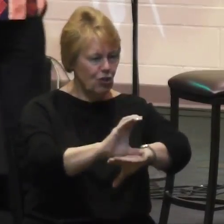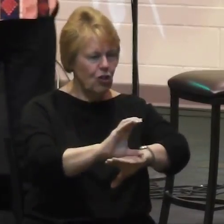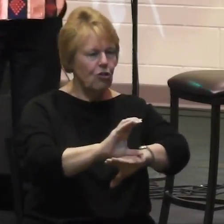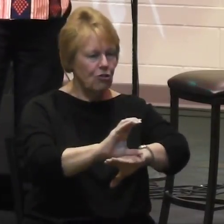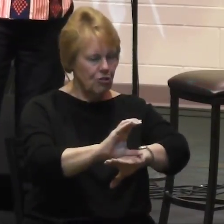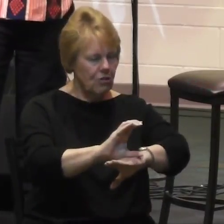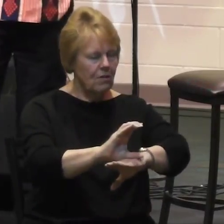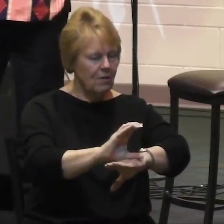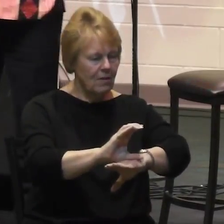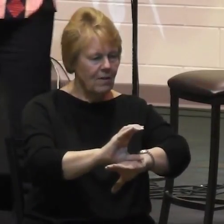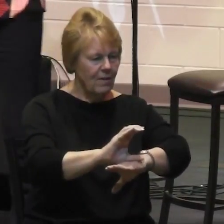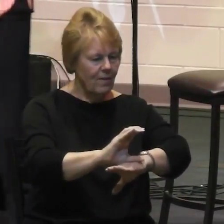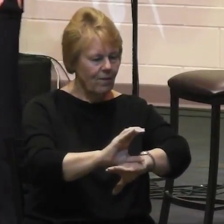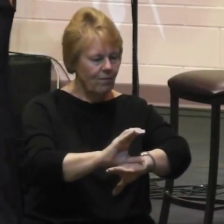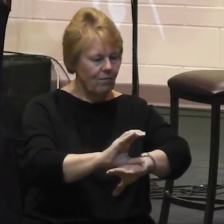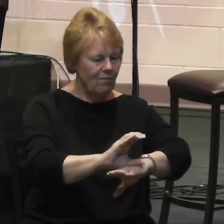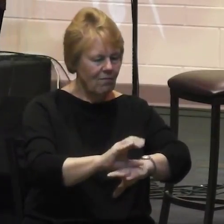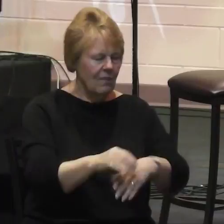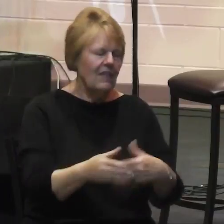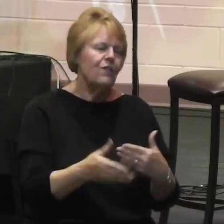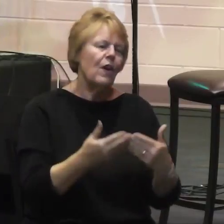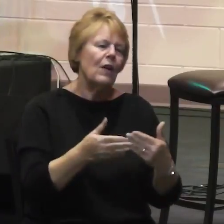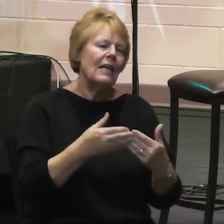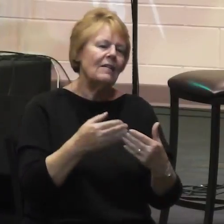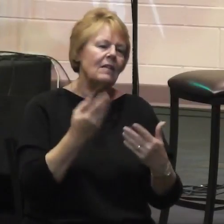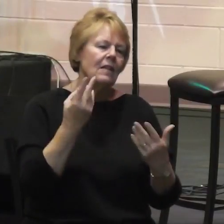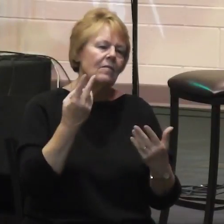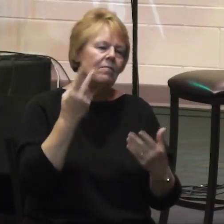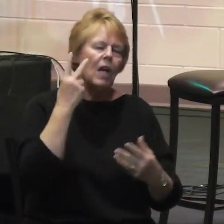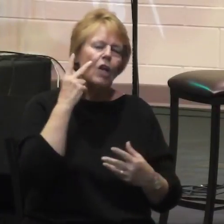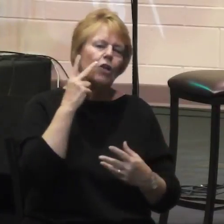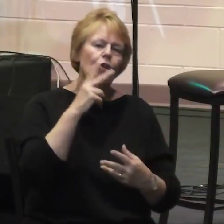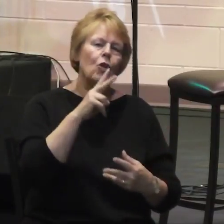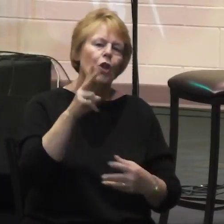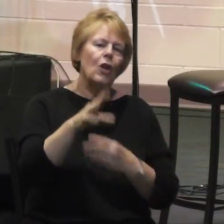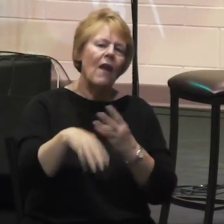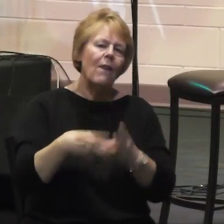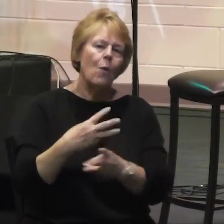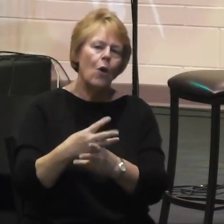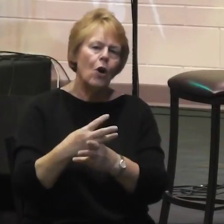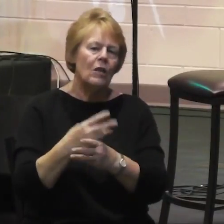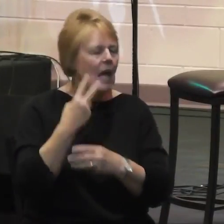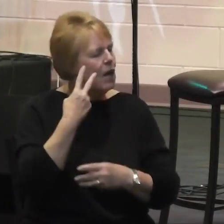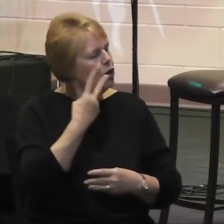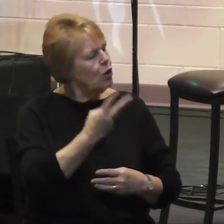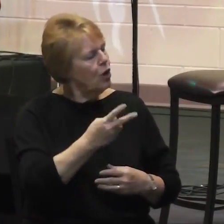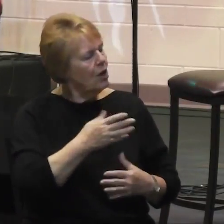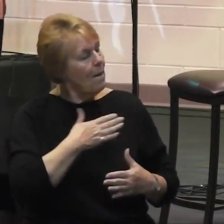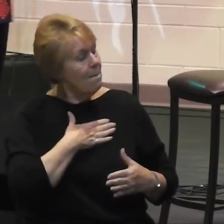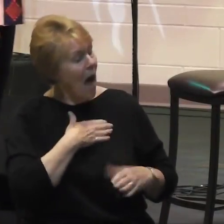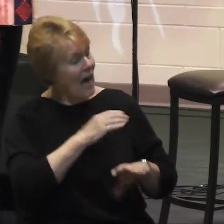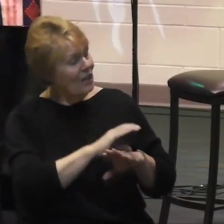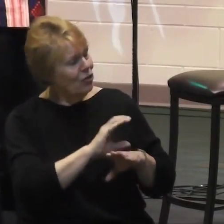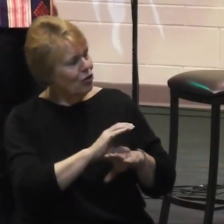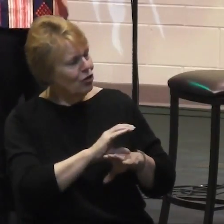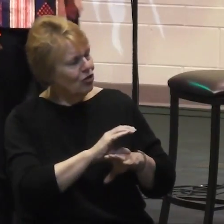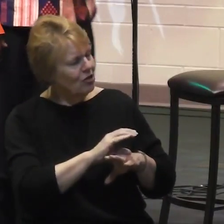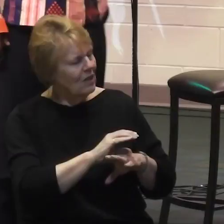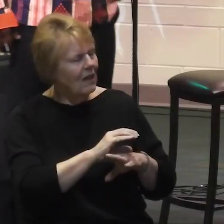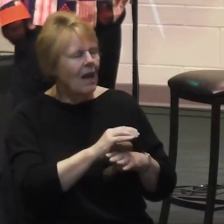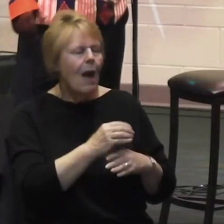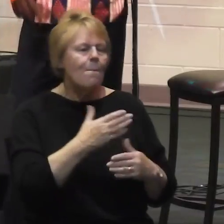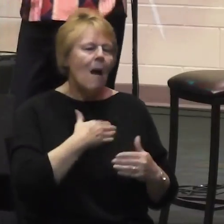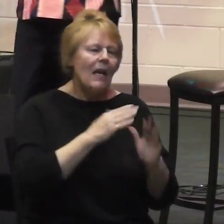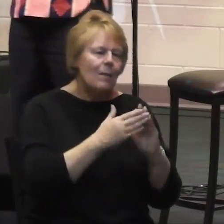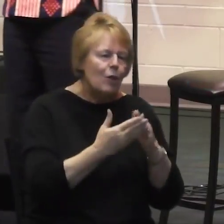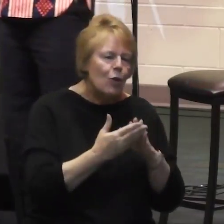You know, it's very easy to look at the world. It's very easy for me to look at where LifeSpring is and count the number of churches that are there.